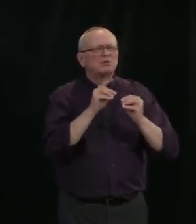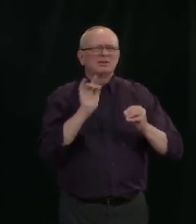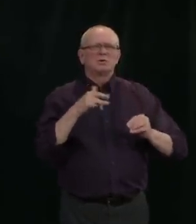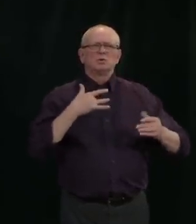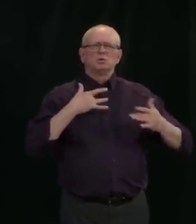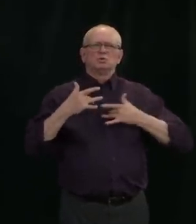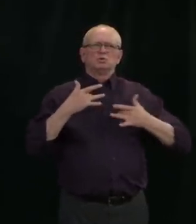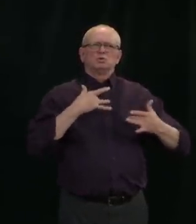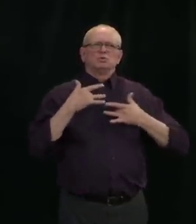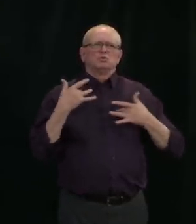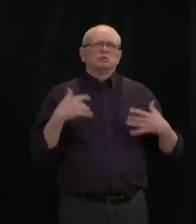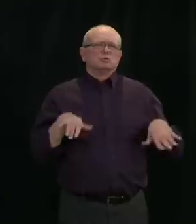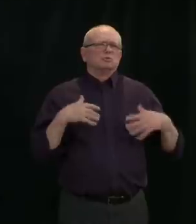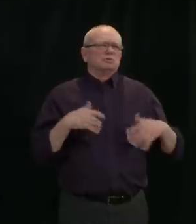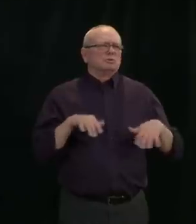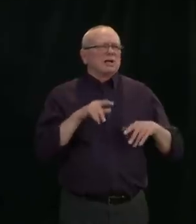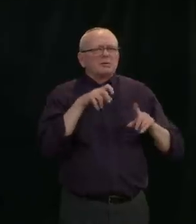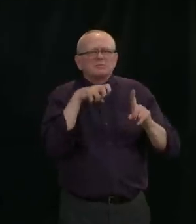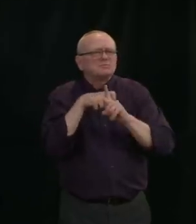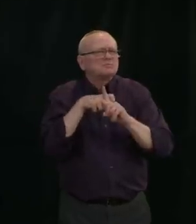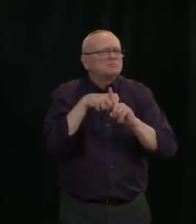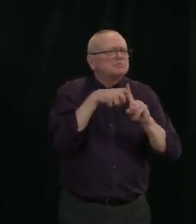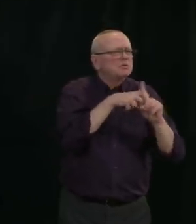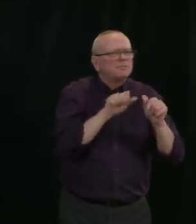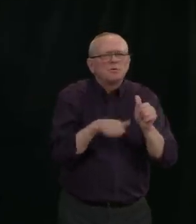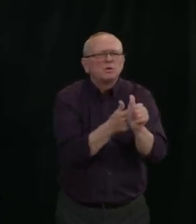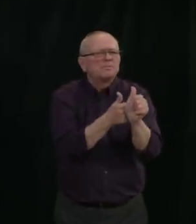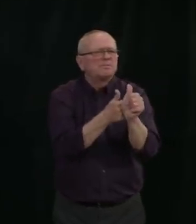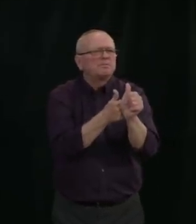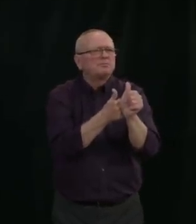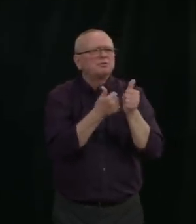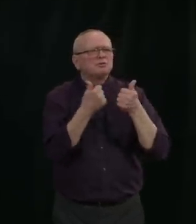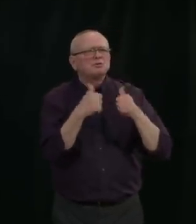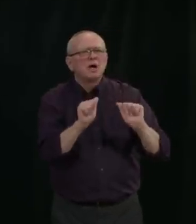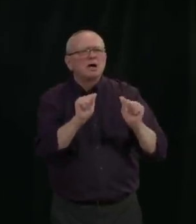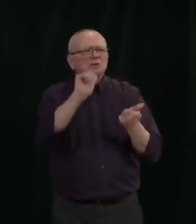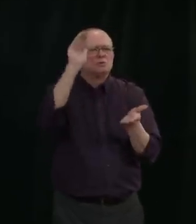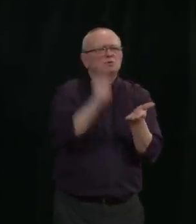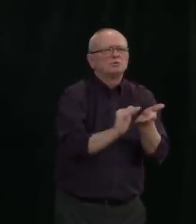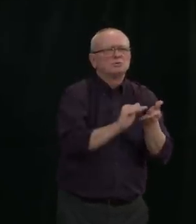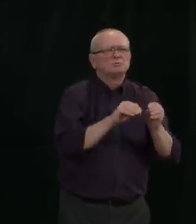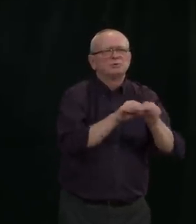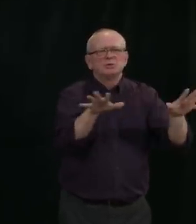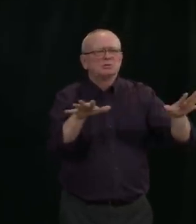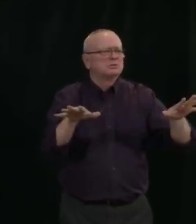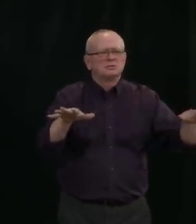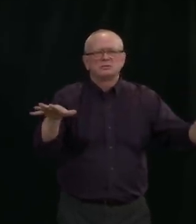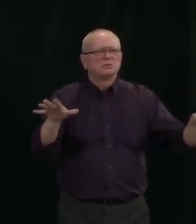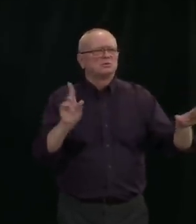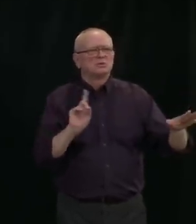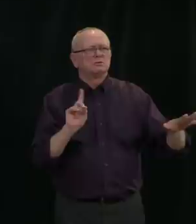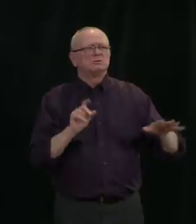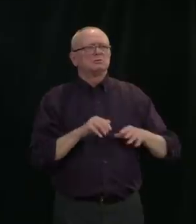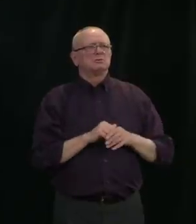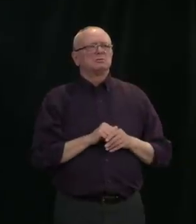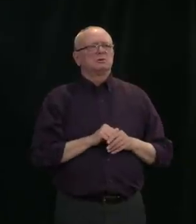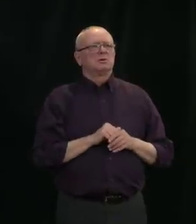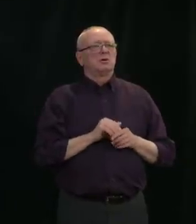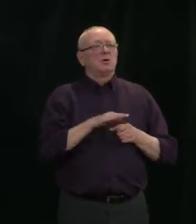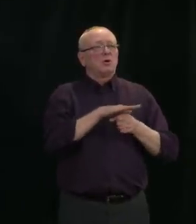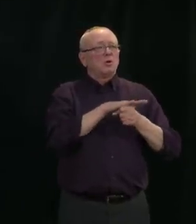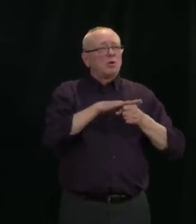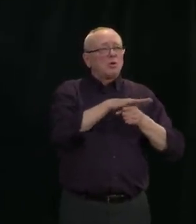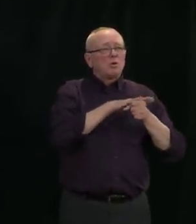that we are limiting spread. However, it does not seem at this moment that we are seeing a rapid rise in local transmission.